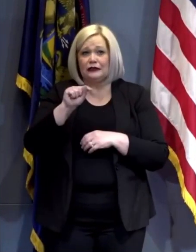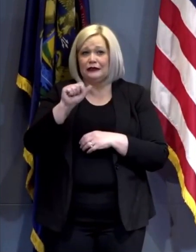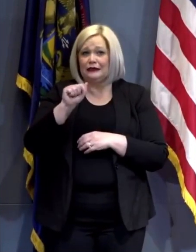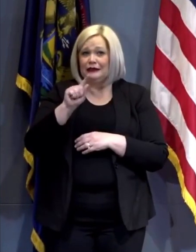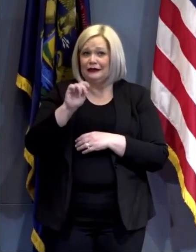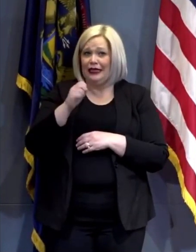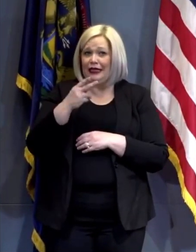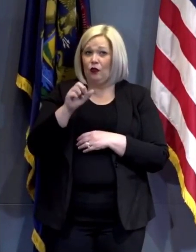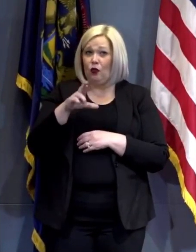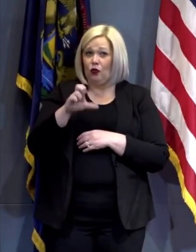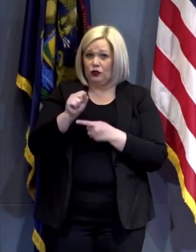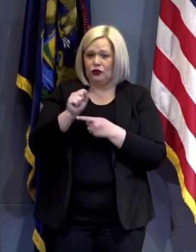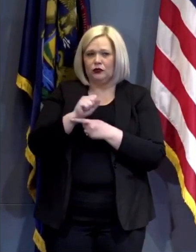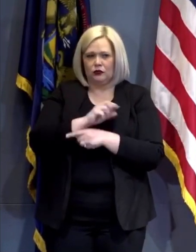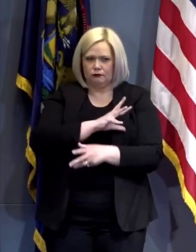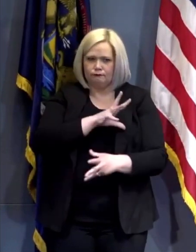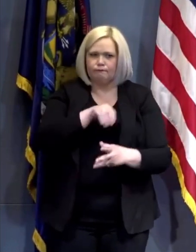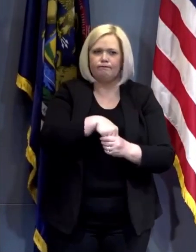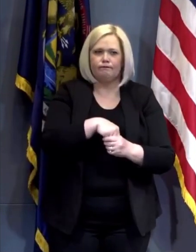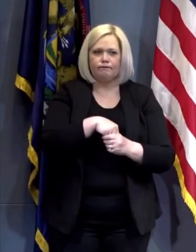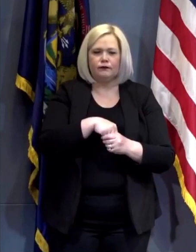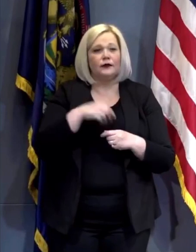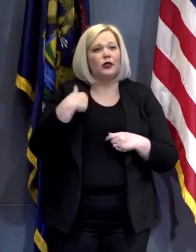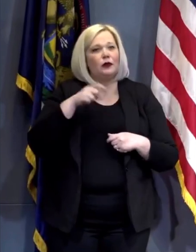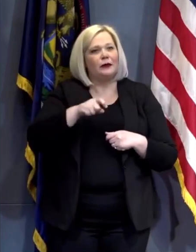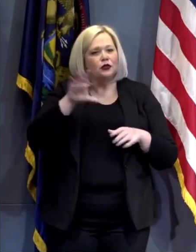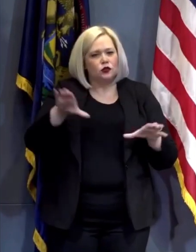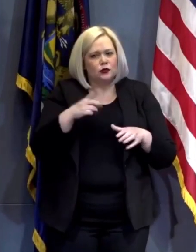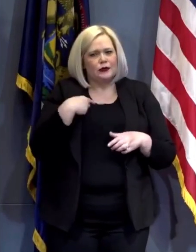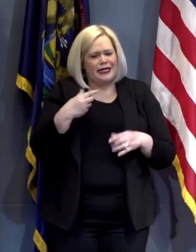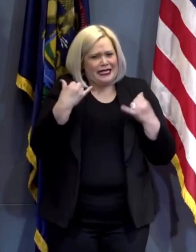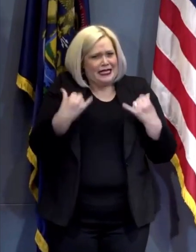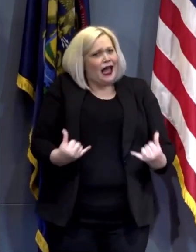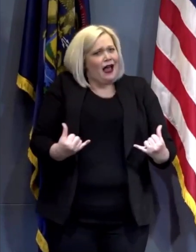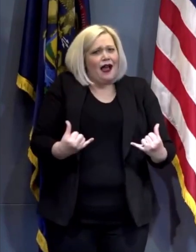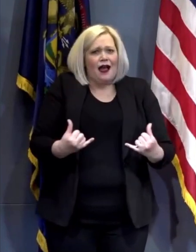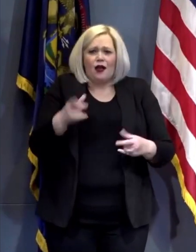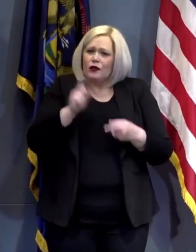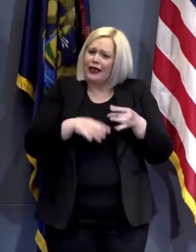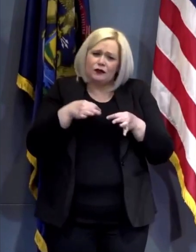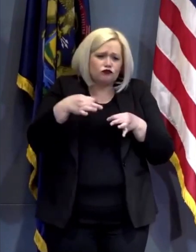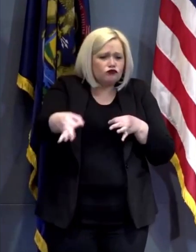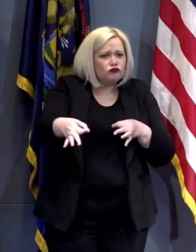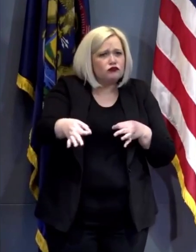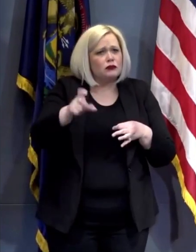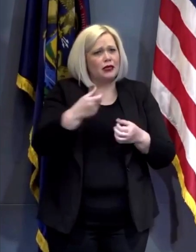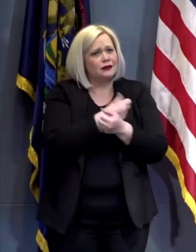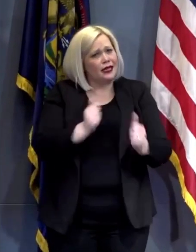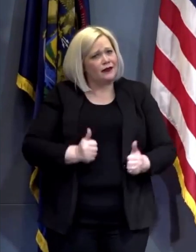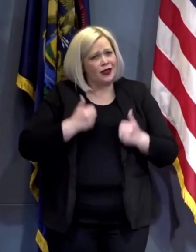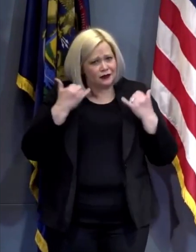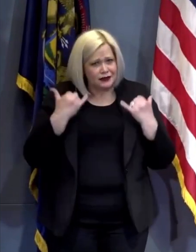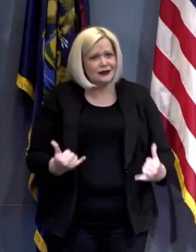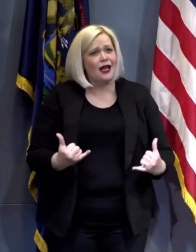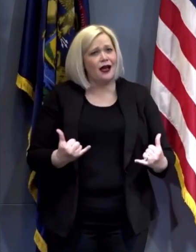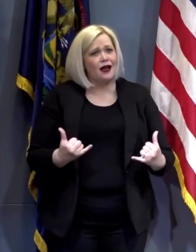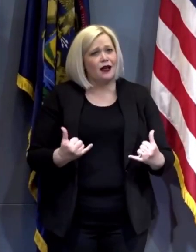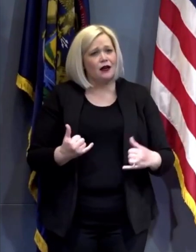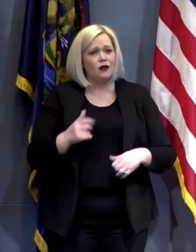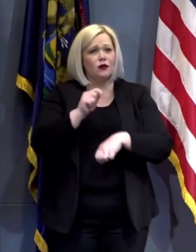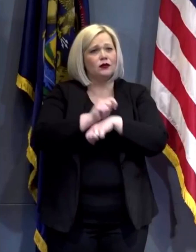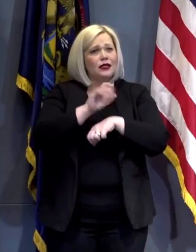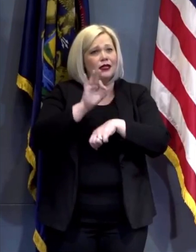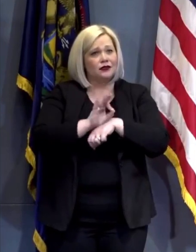We need to take action immediately so that we can save lives starting as soon as possible. The task force has already begun to build out